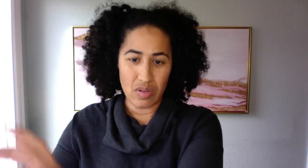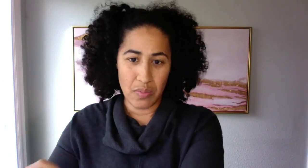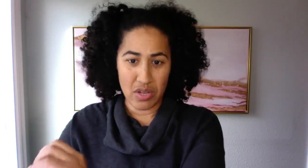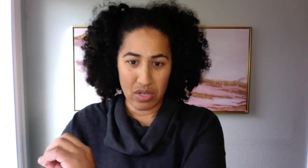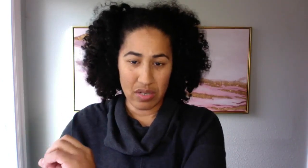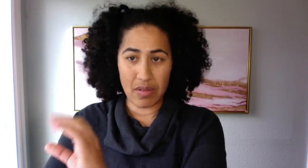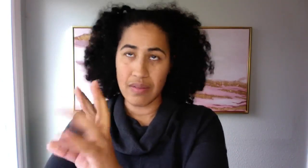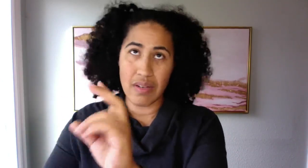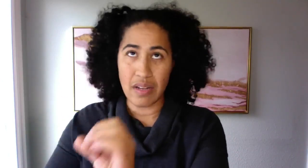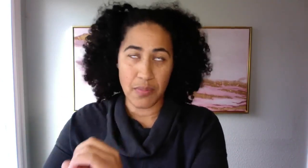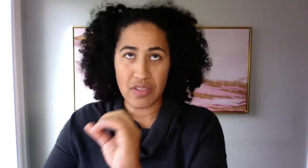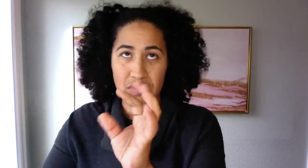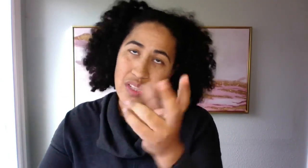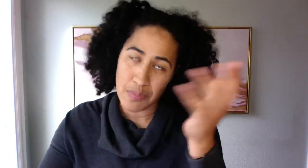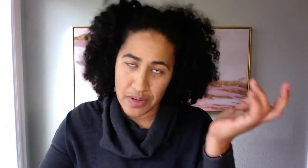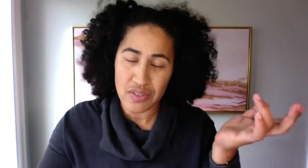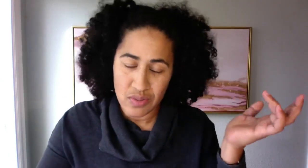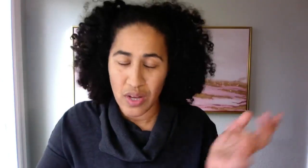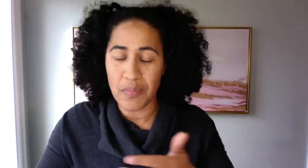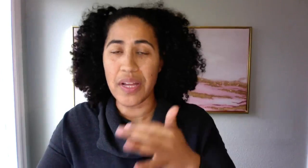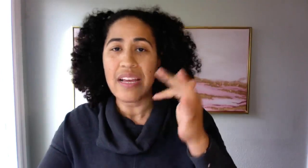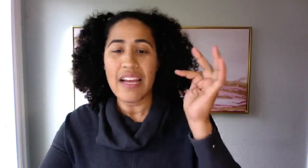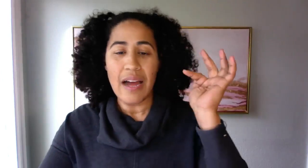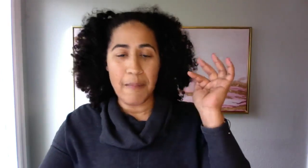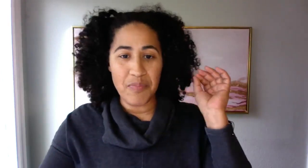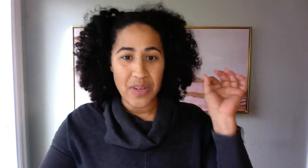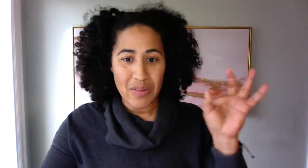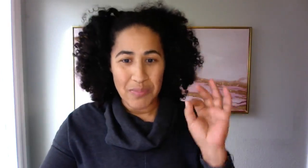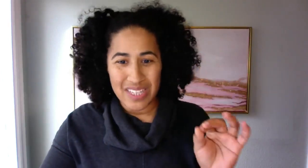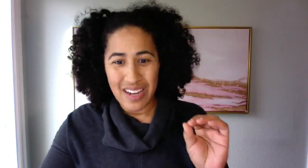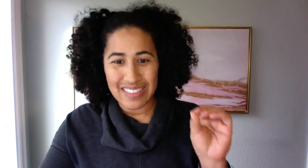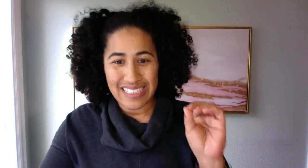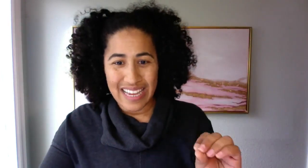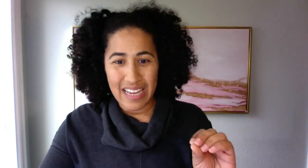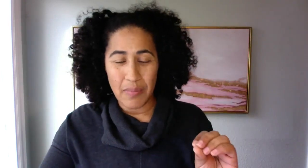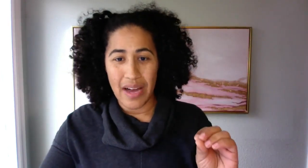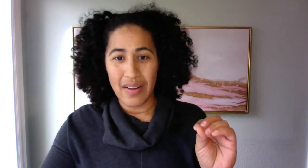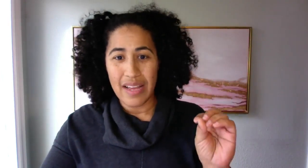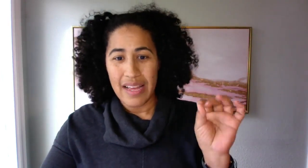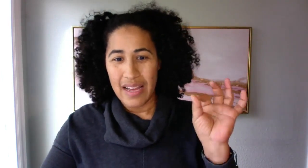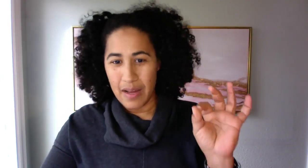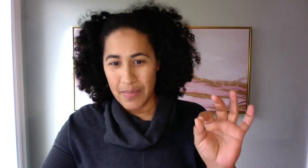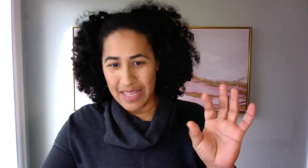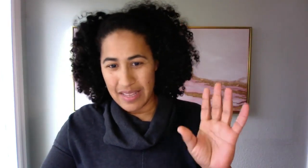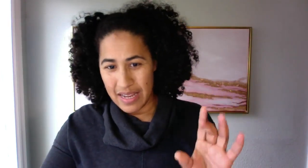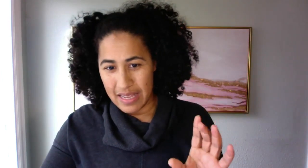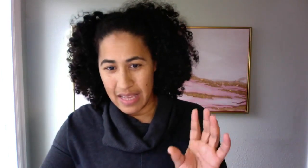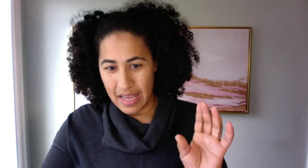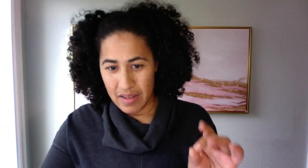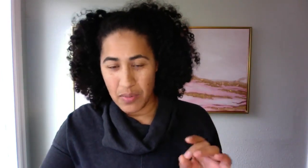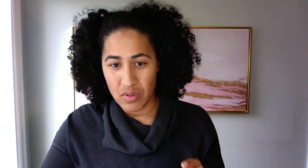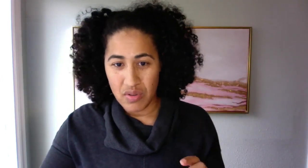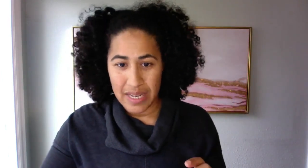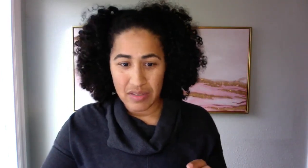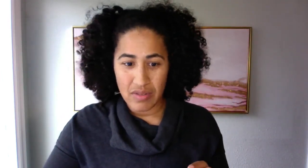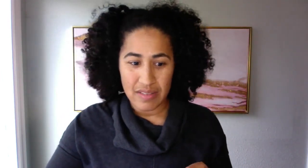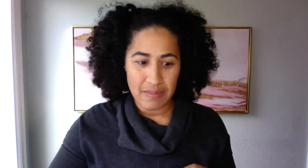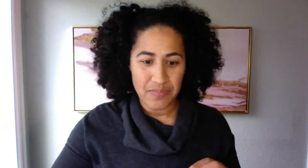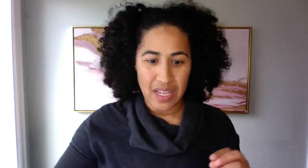depression, or not depression, well, depression as well. But I'm going to talk today about anxiety and post-traumatic stress. And